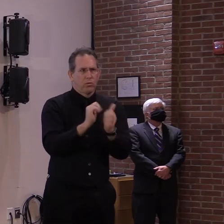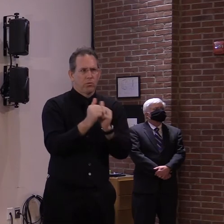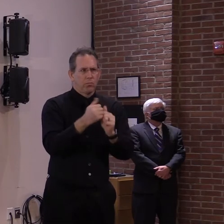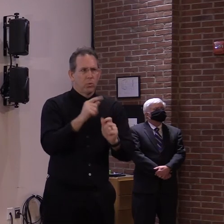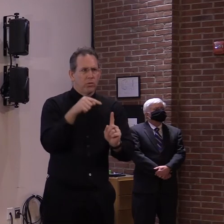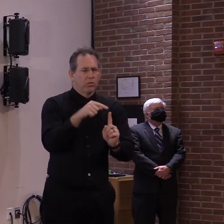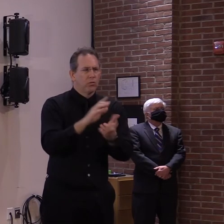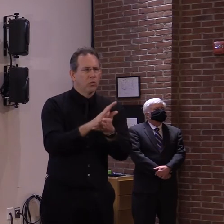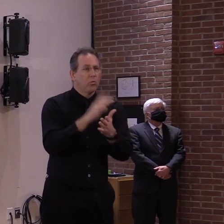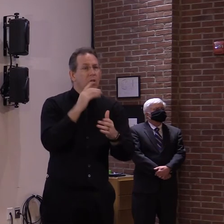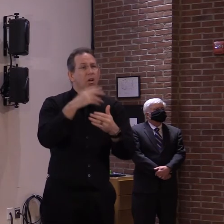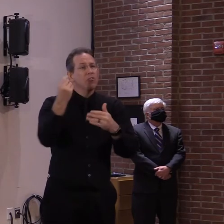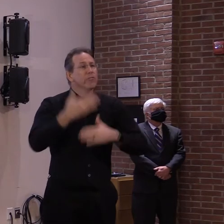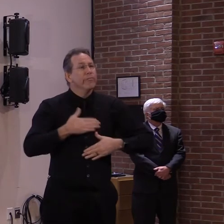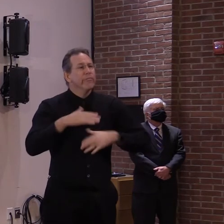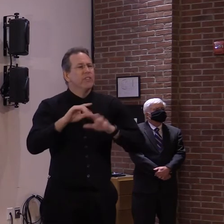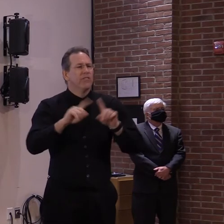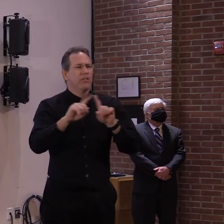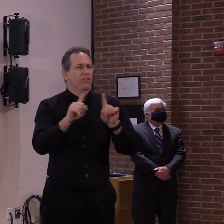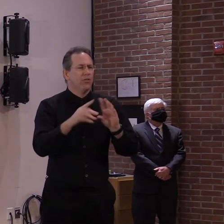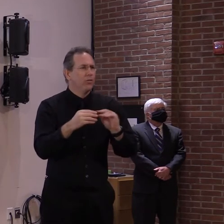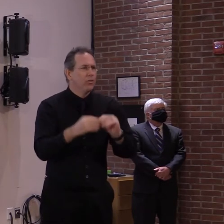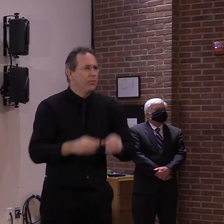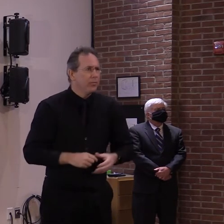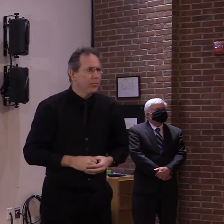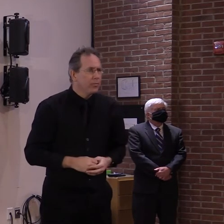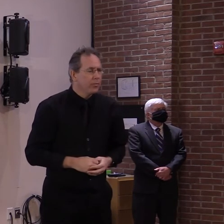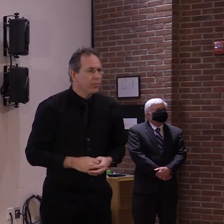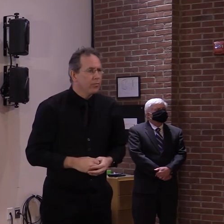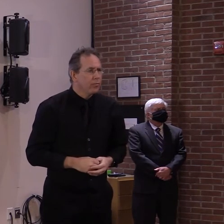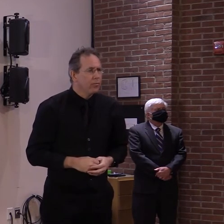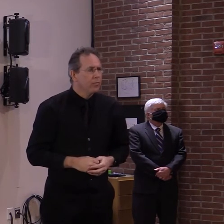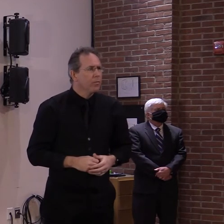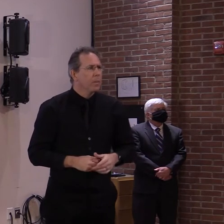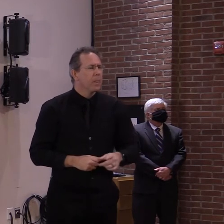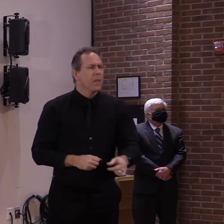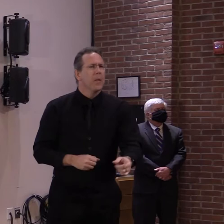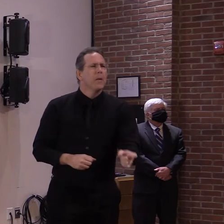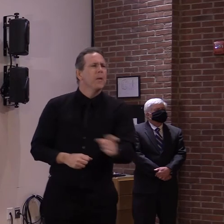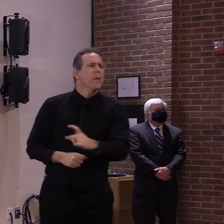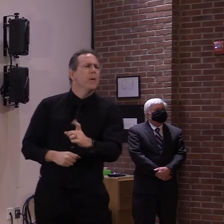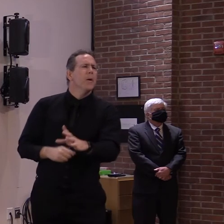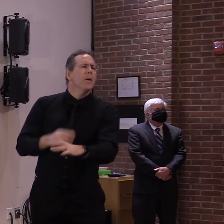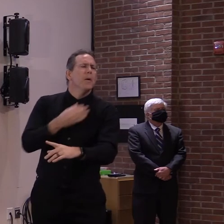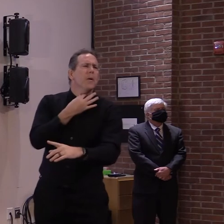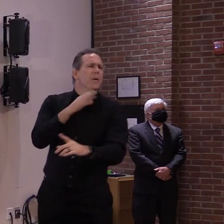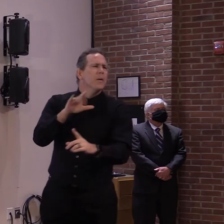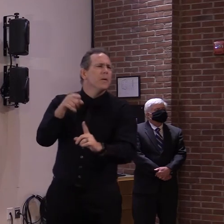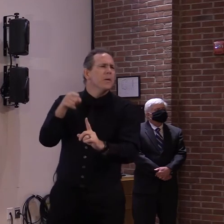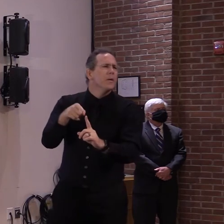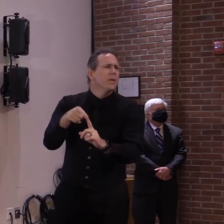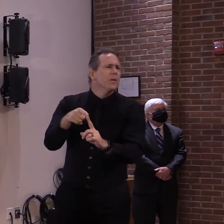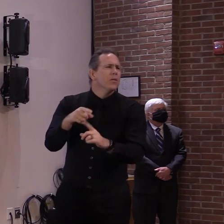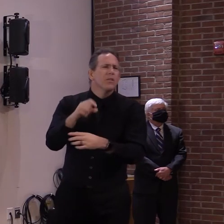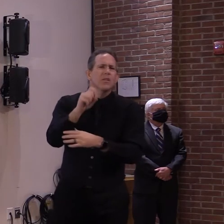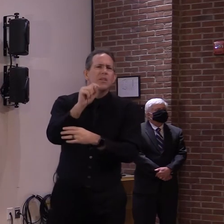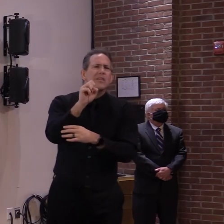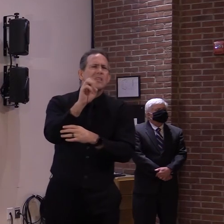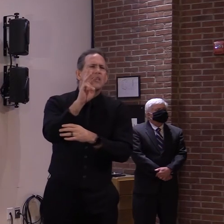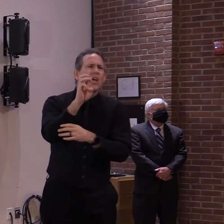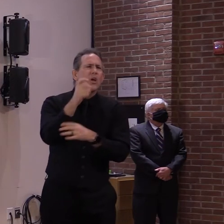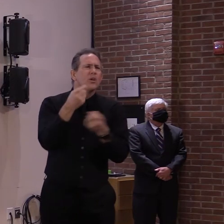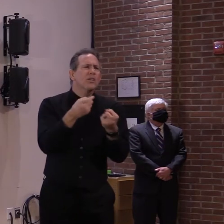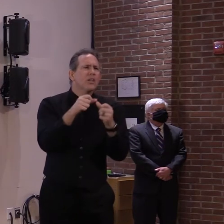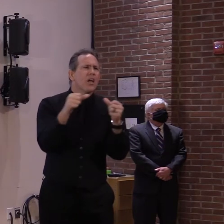Uh, certainly I was just curious because I, I think, uh, Stowe High School, I'm, I'm pretty sure I saw that South Burlington now